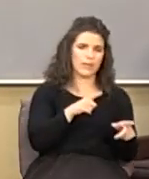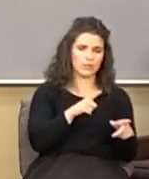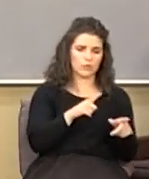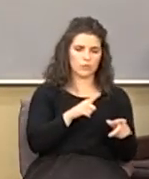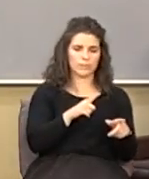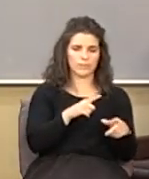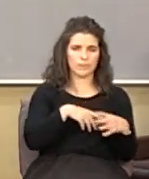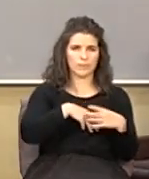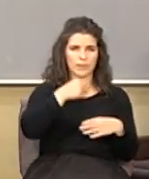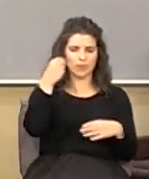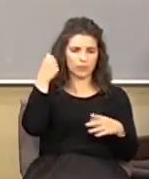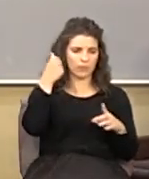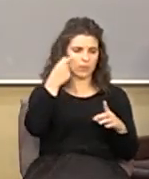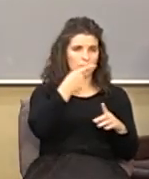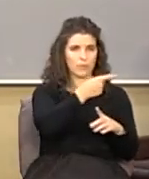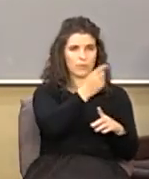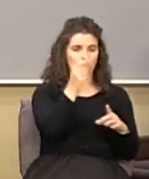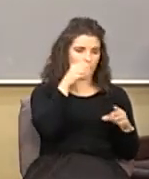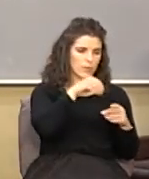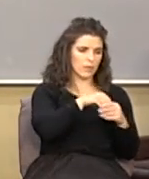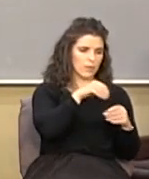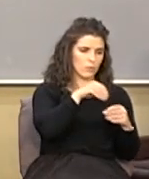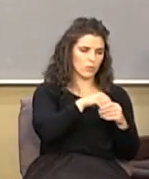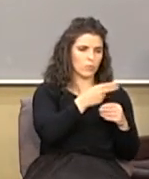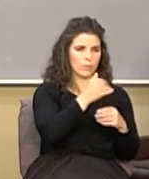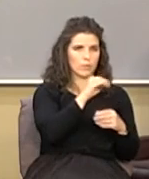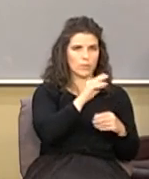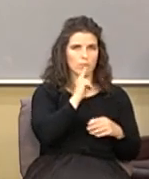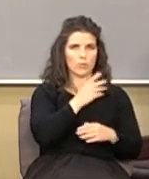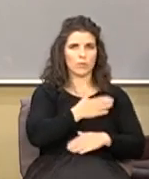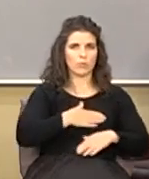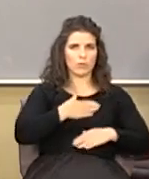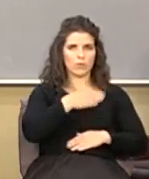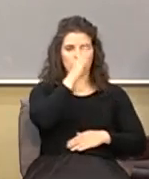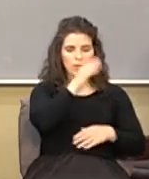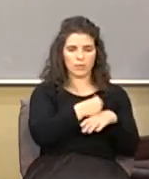outside of you into him and appreciating who God's made you in him